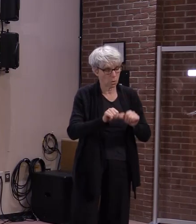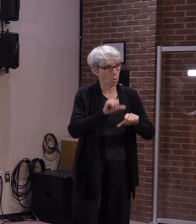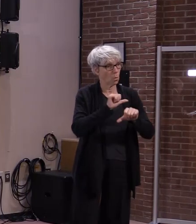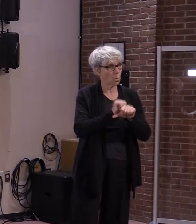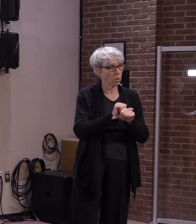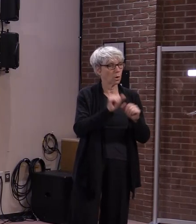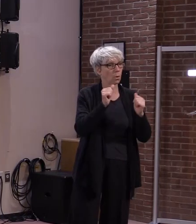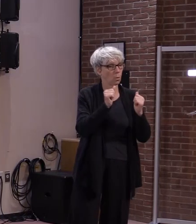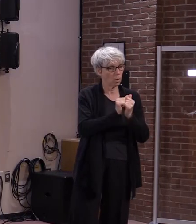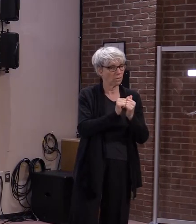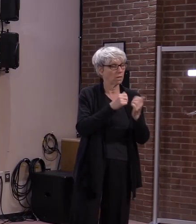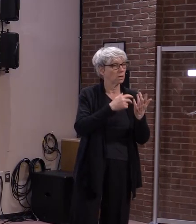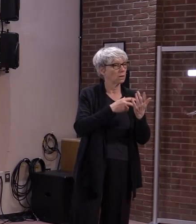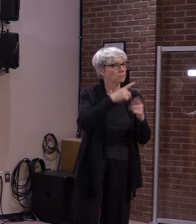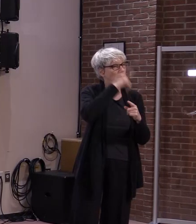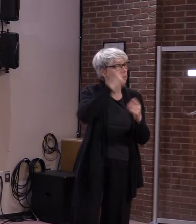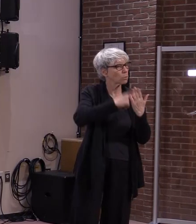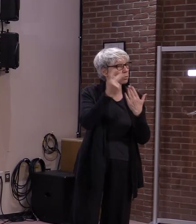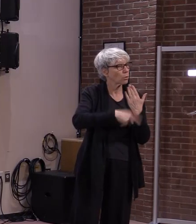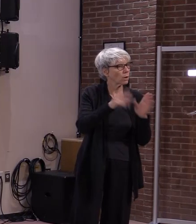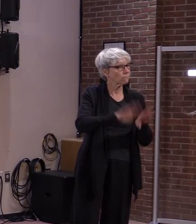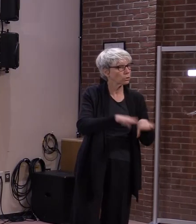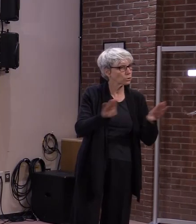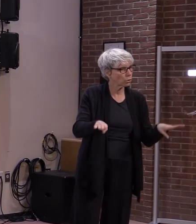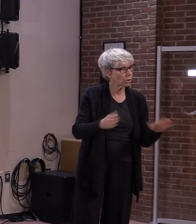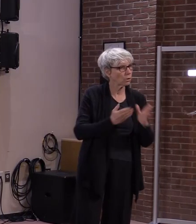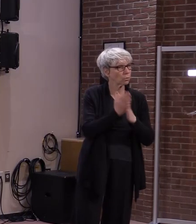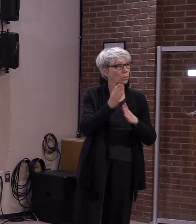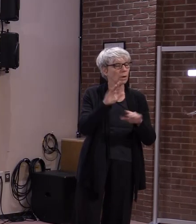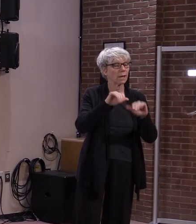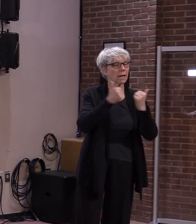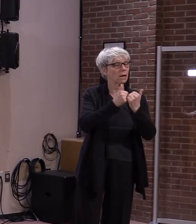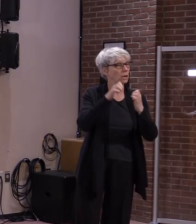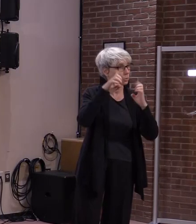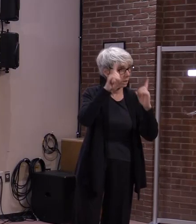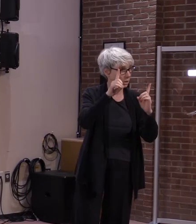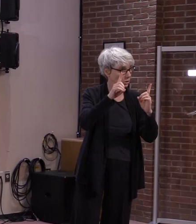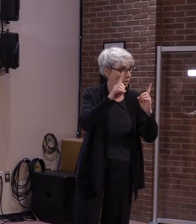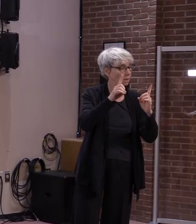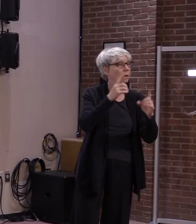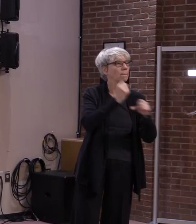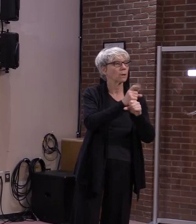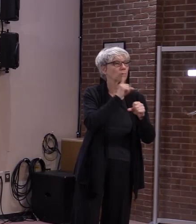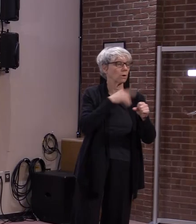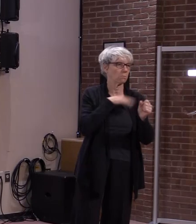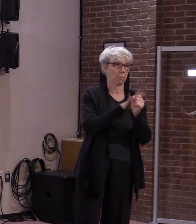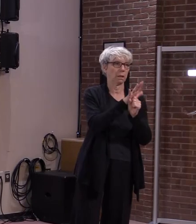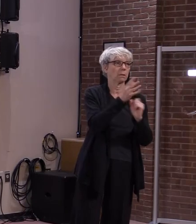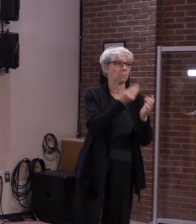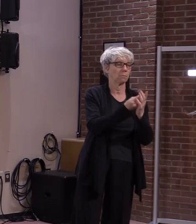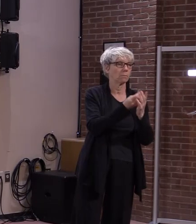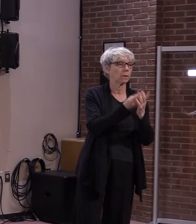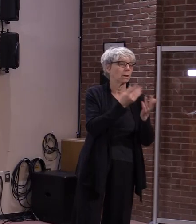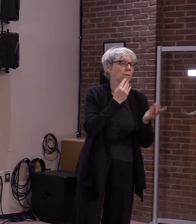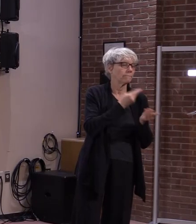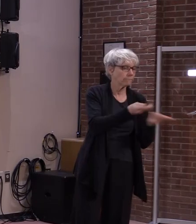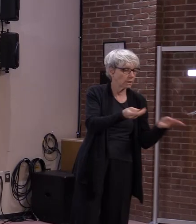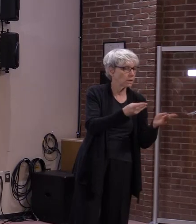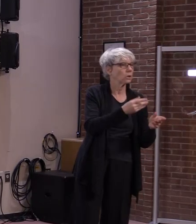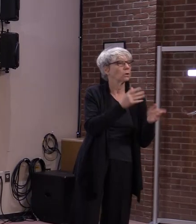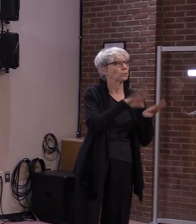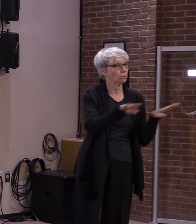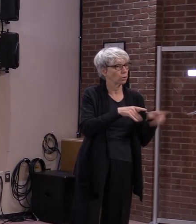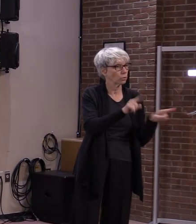to summer meals through the agency of education as well as connecting households in motels to meals on wheels